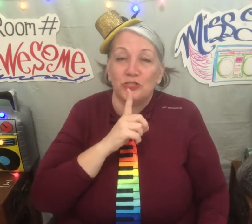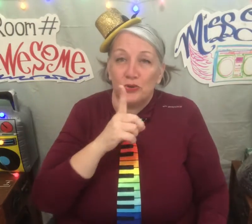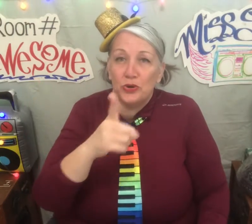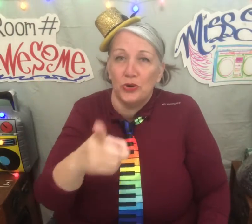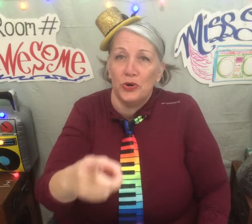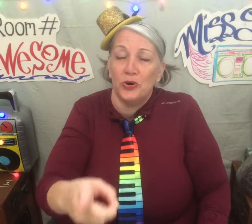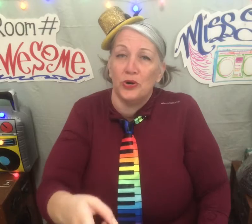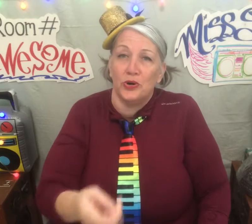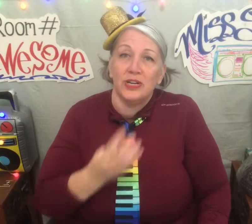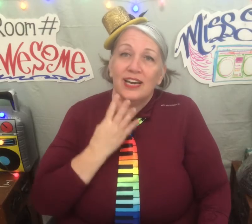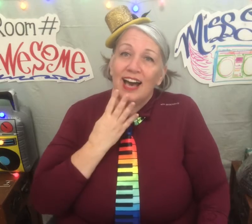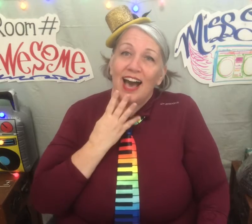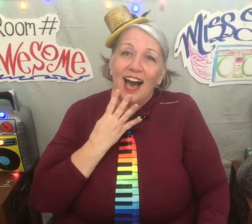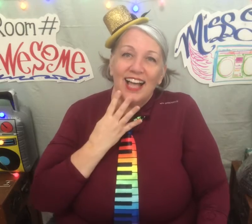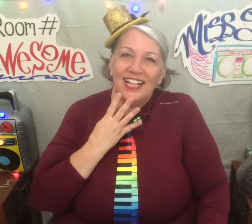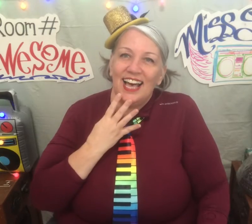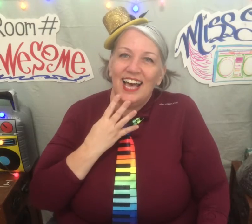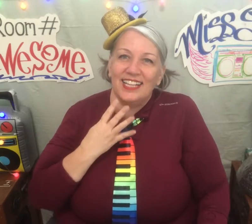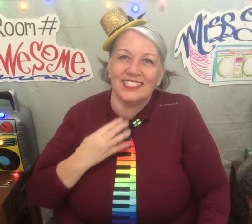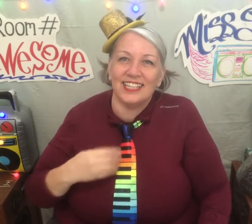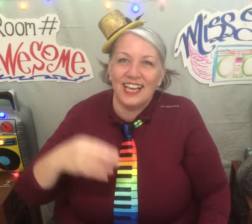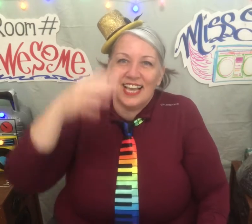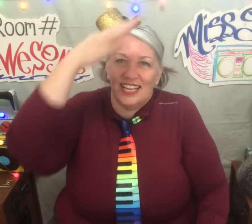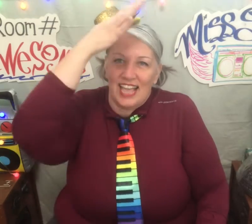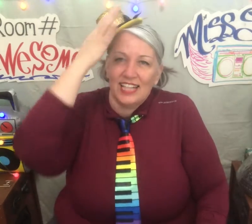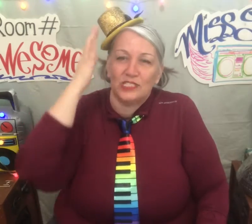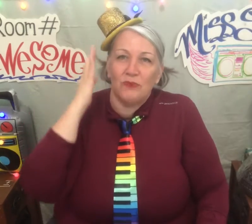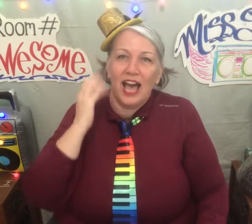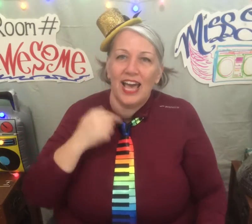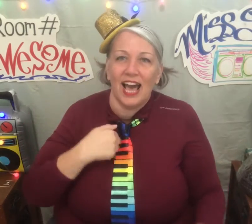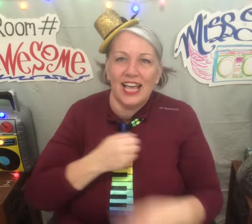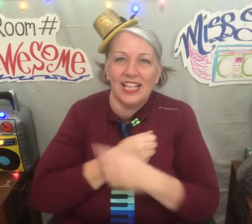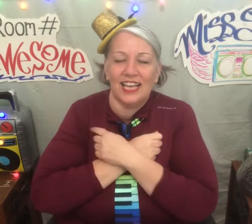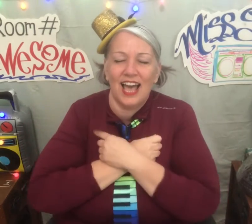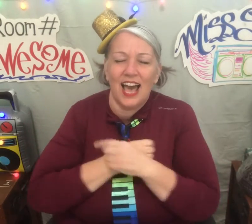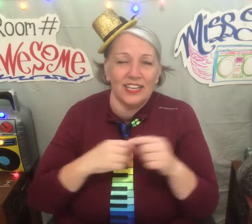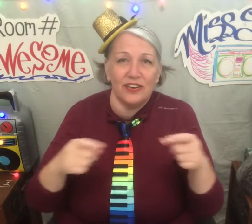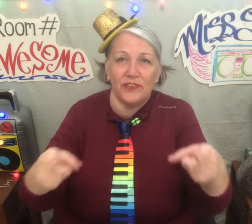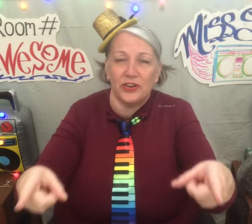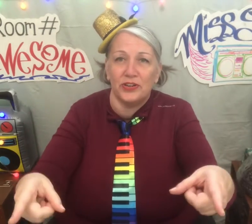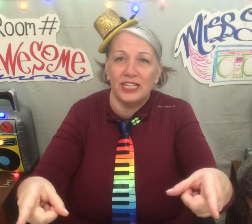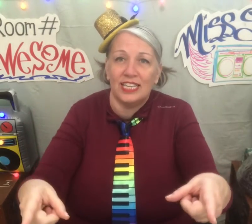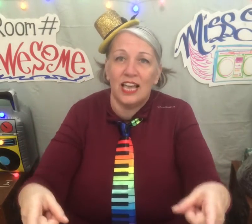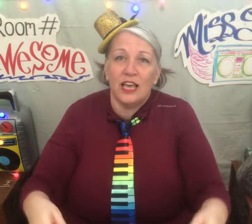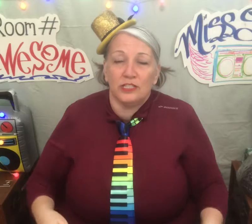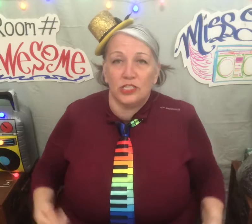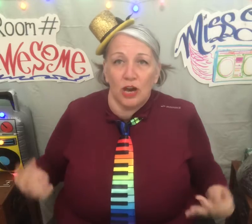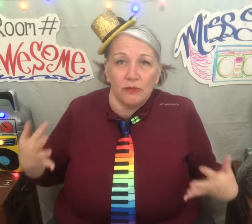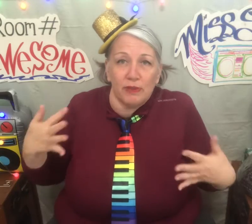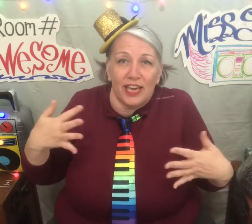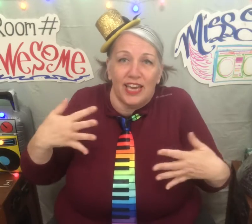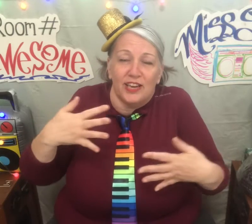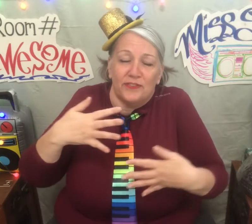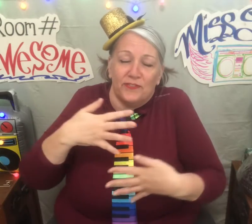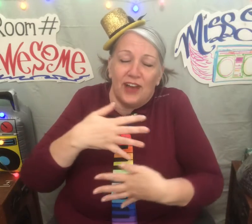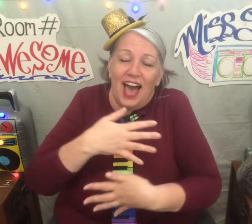true colors and that's why I love you. So don't be afraid